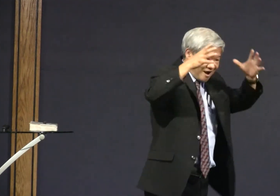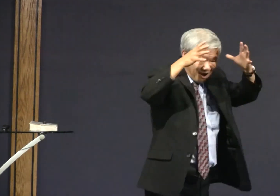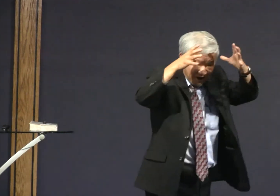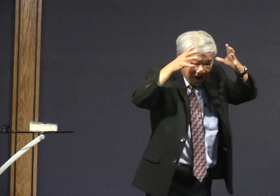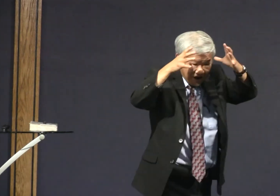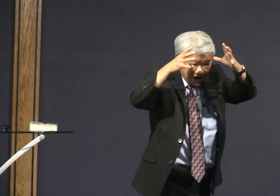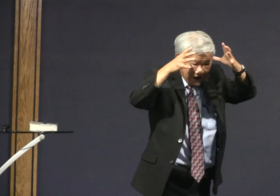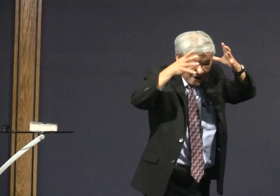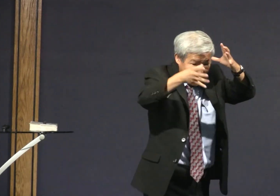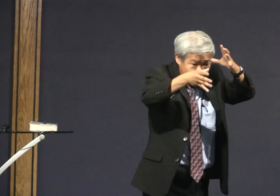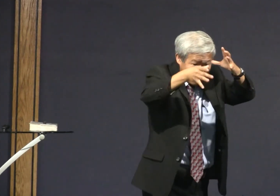they went out